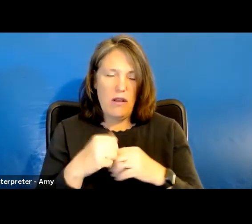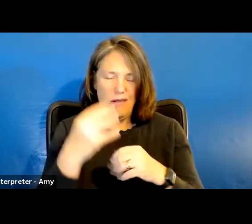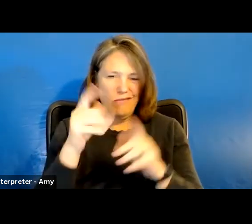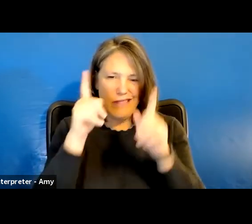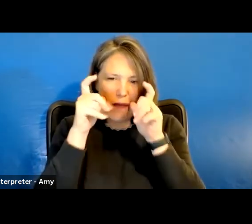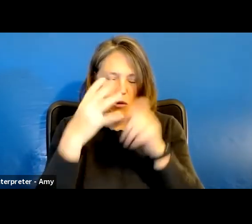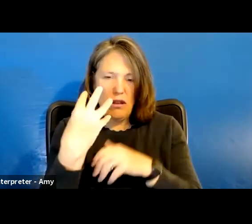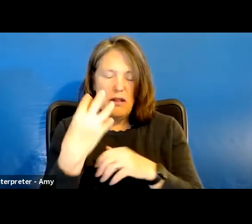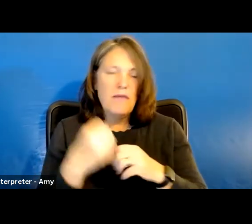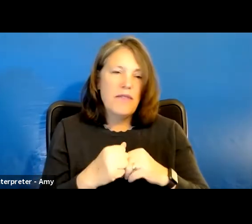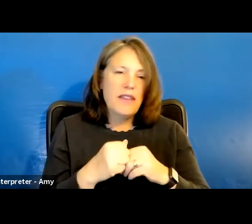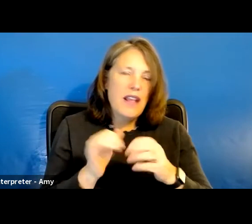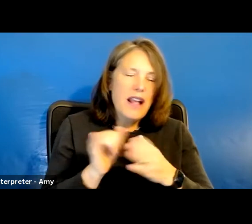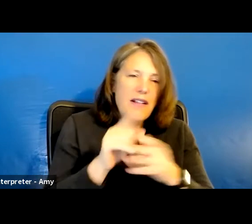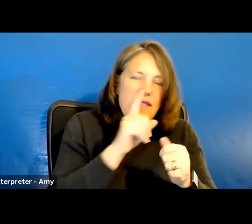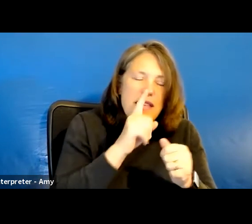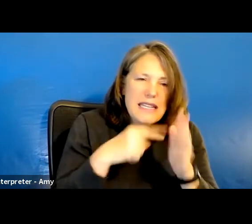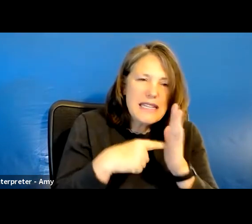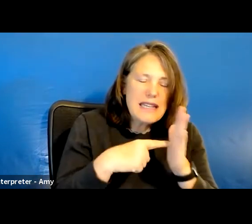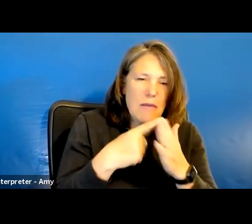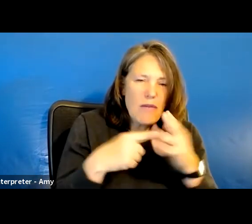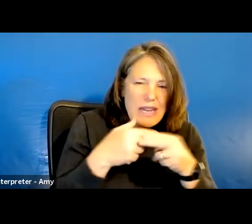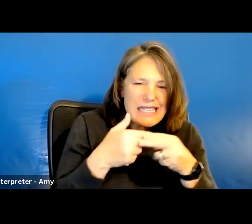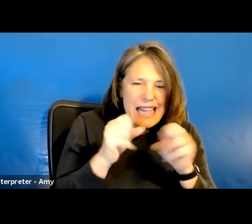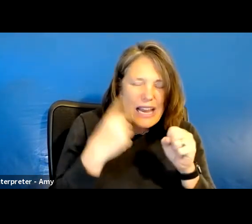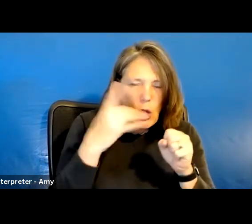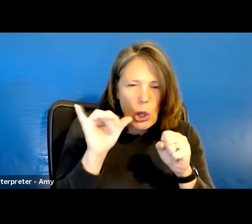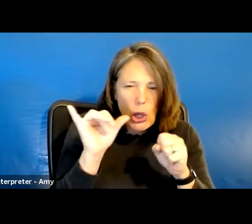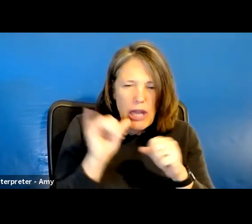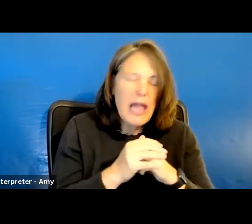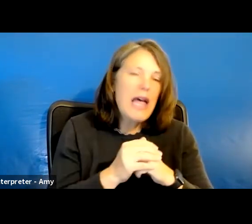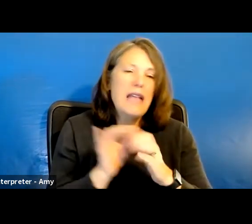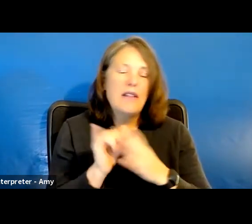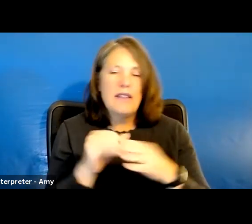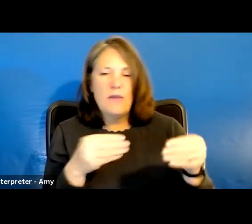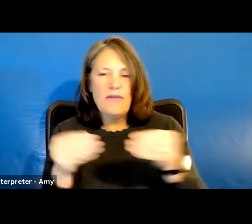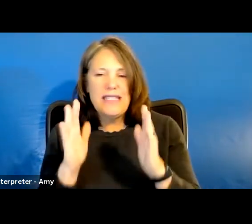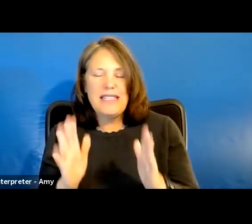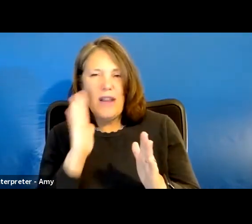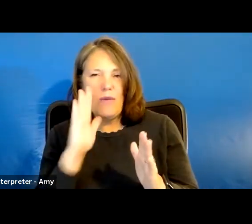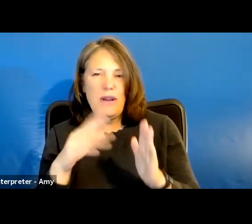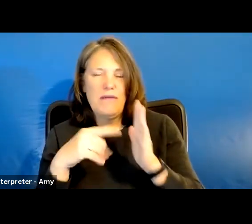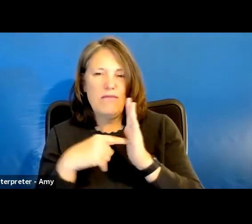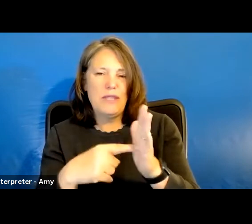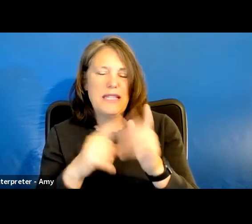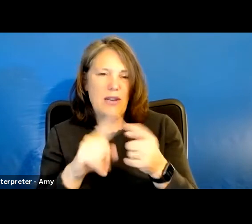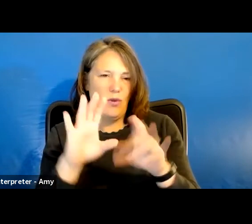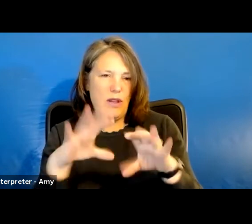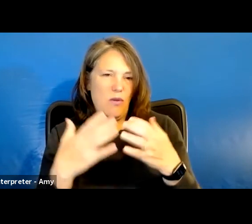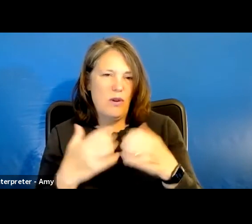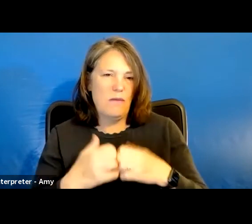and this is an example of what a slide would look like. So this is what facilitators would actually present to their groups.